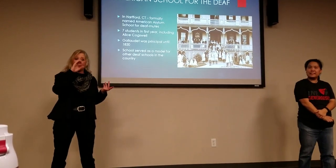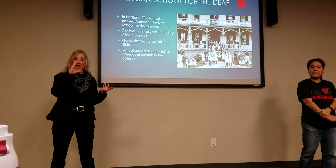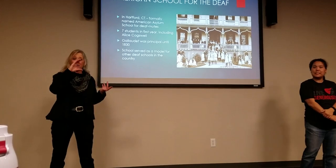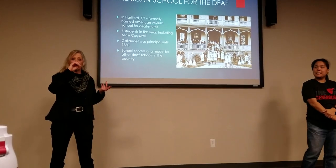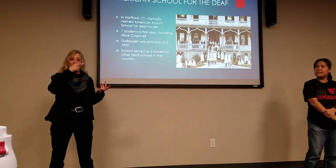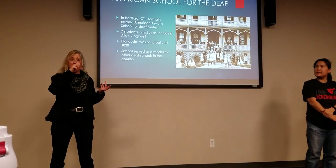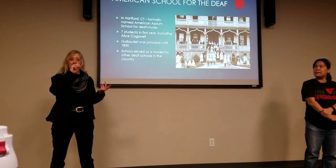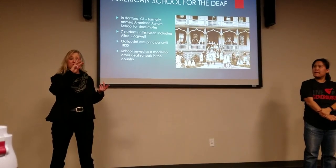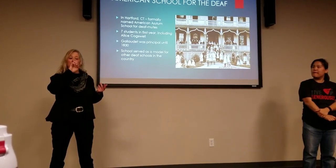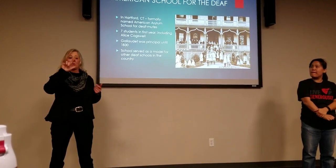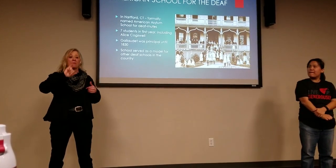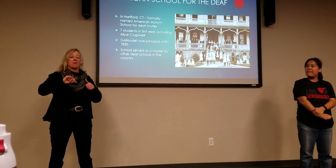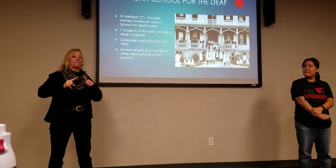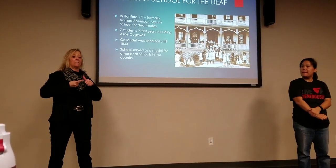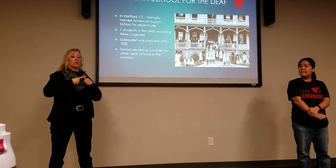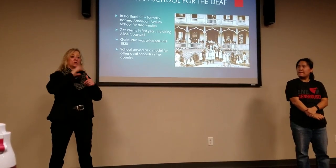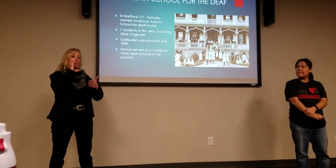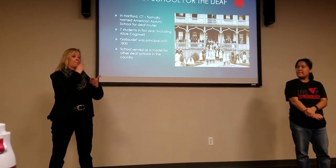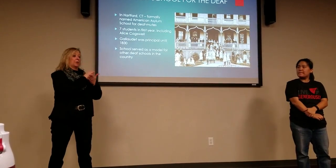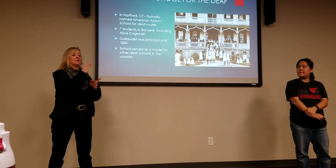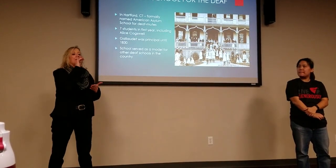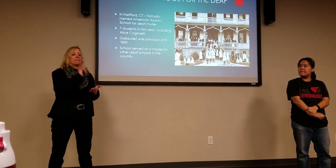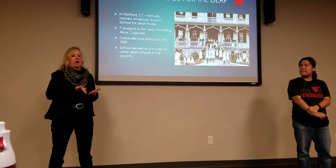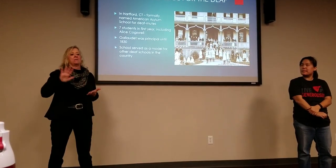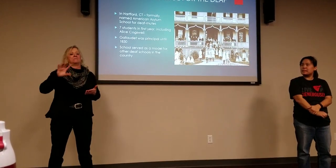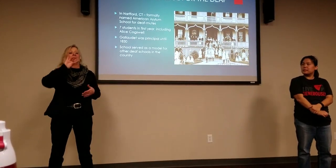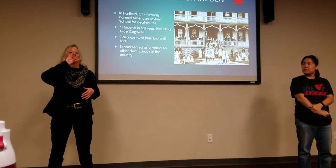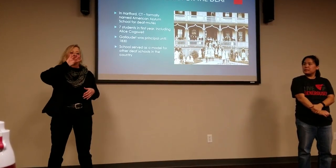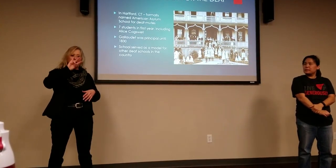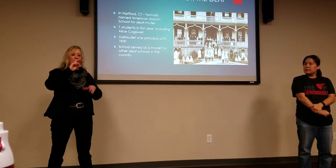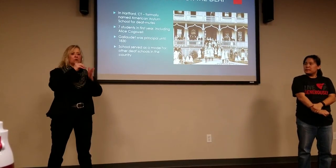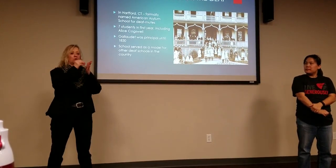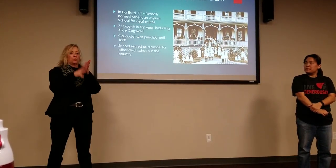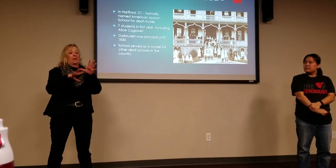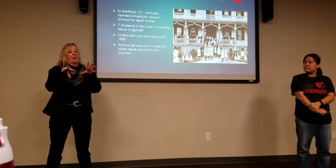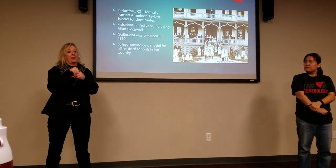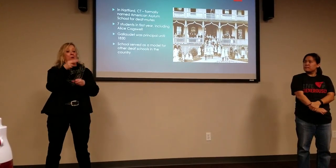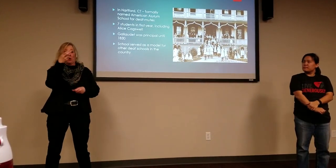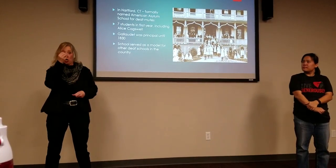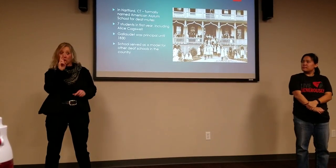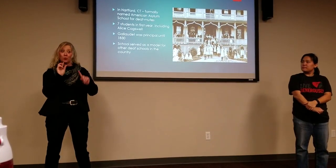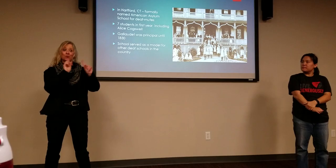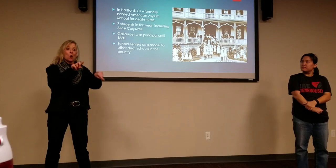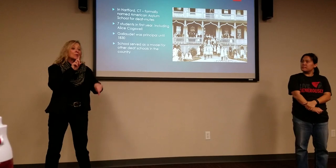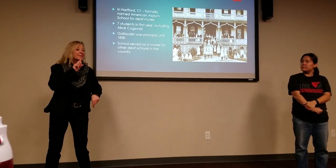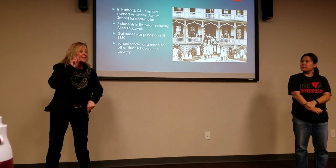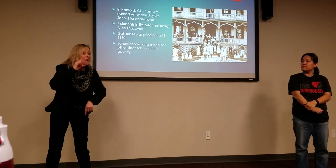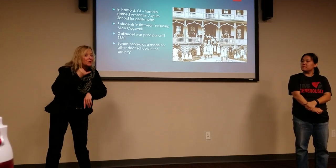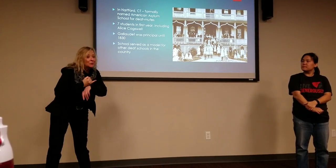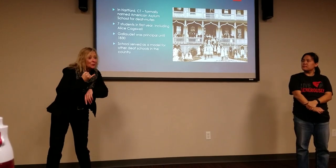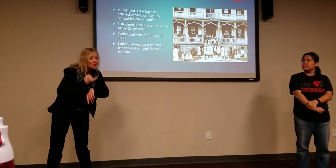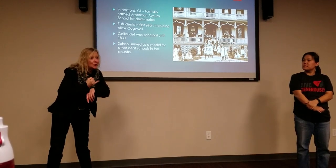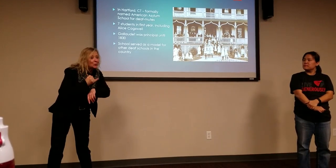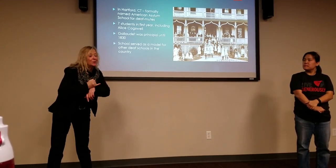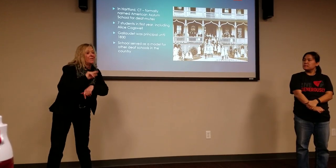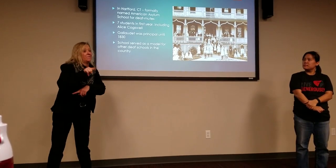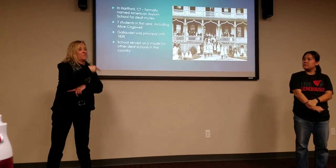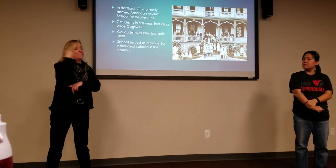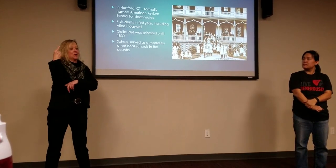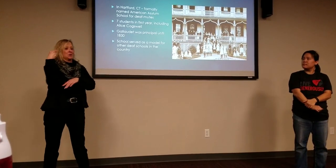Remember we talked about Alice Cogswell a bit ago in that first photo? She was one of the seven students to go to that first Deaf school